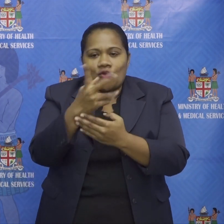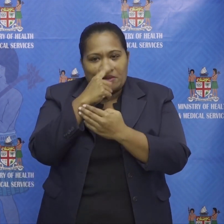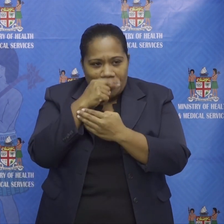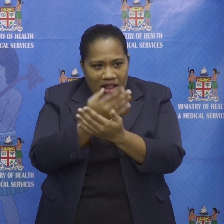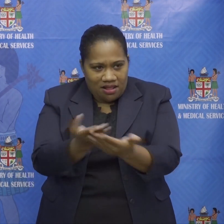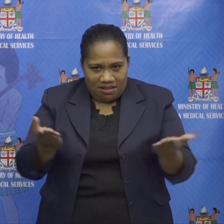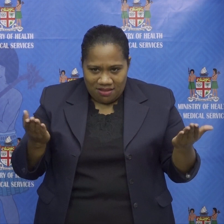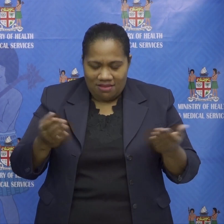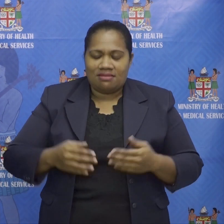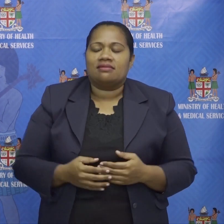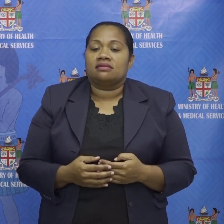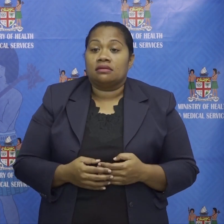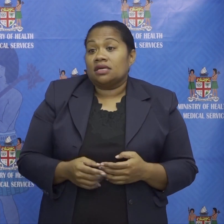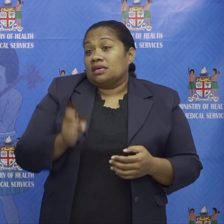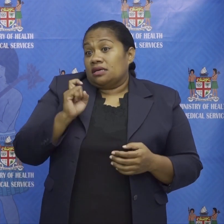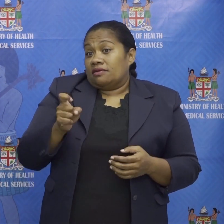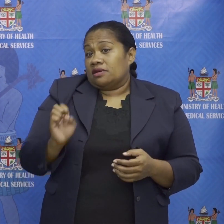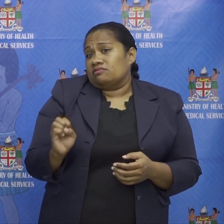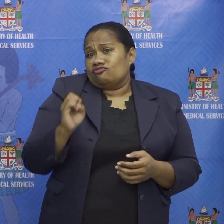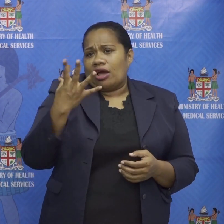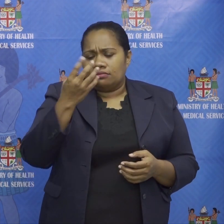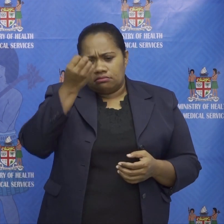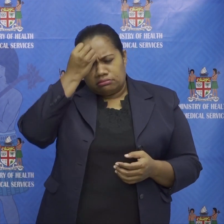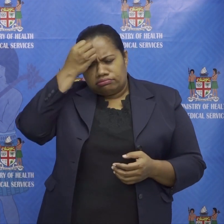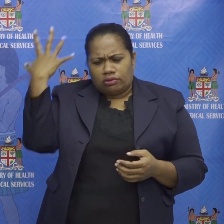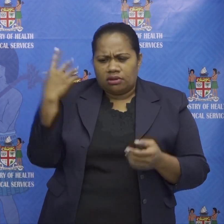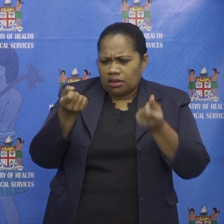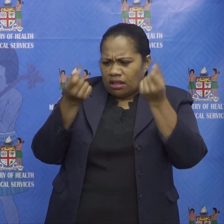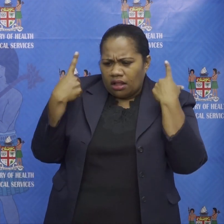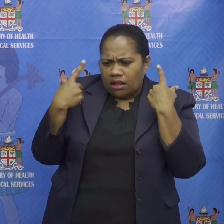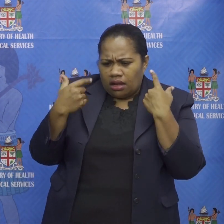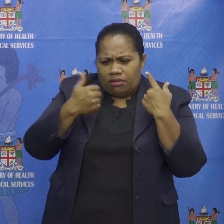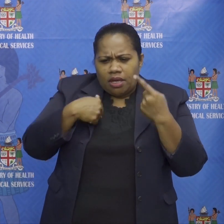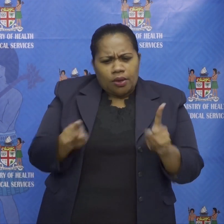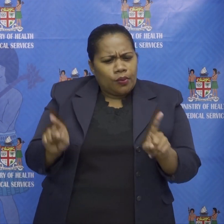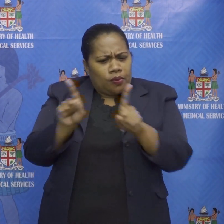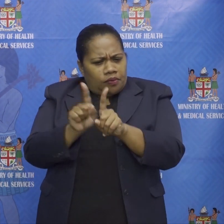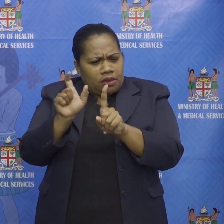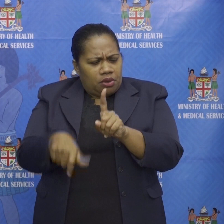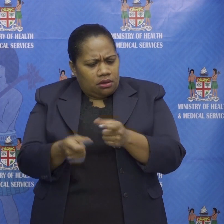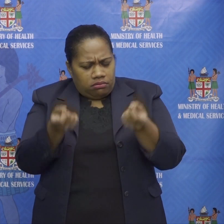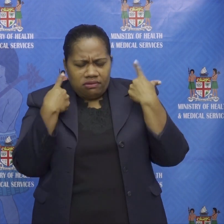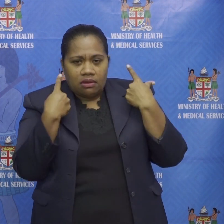if any if someone forgets that they had contact with a person it will be very difficult for us to find them